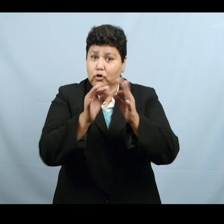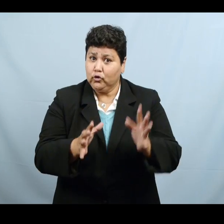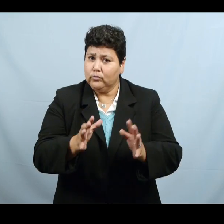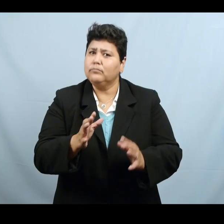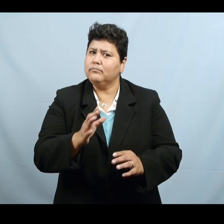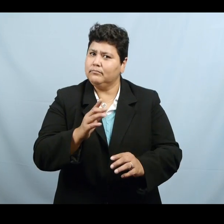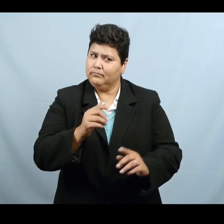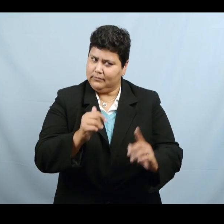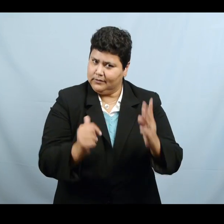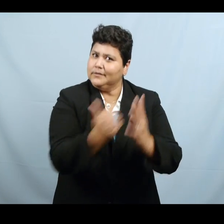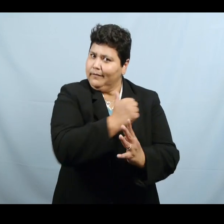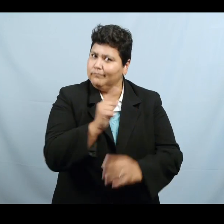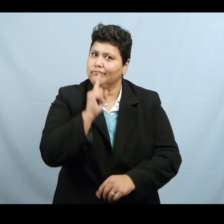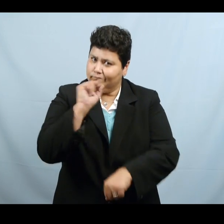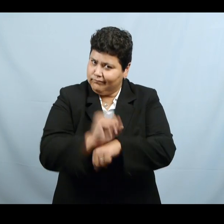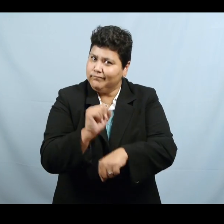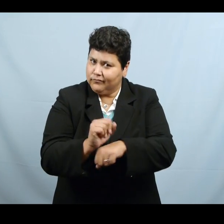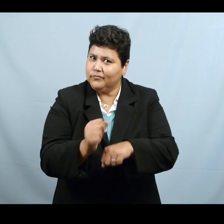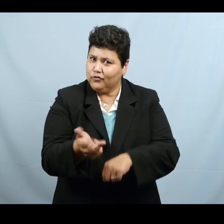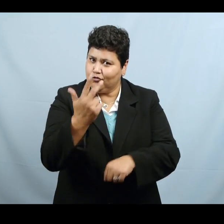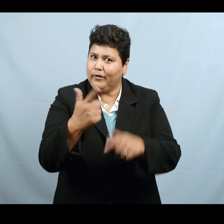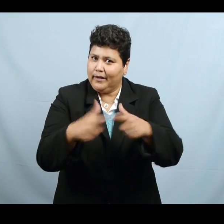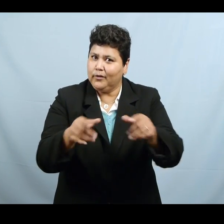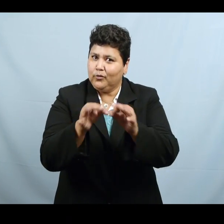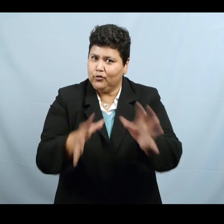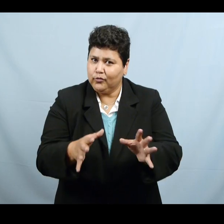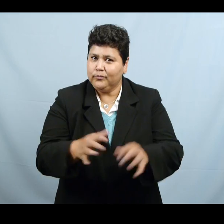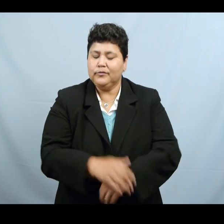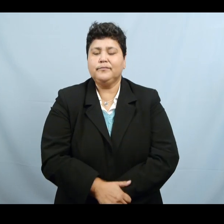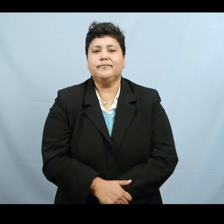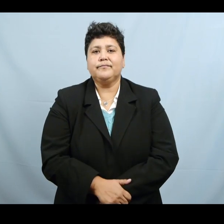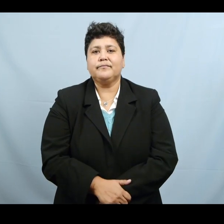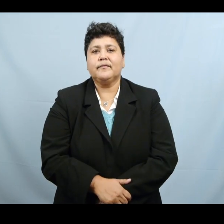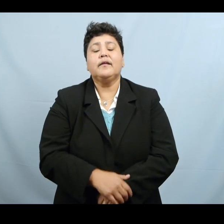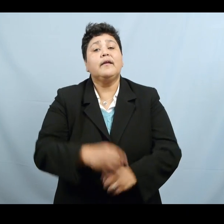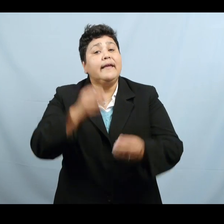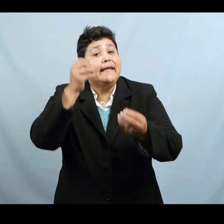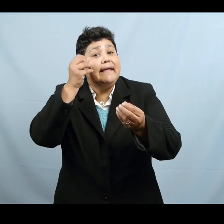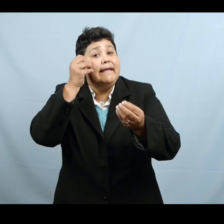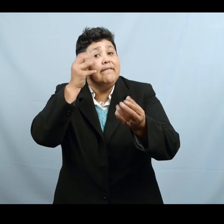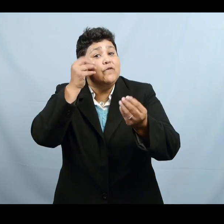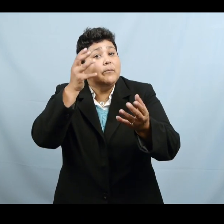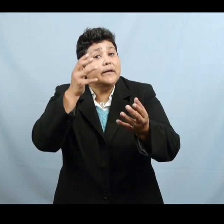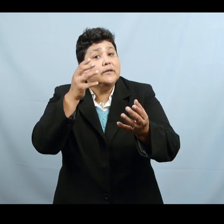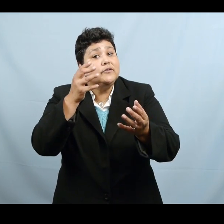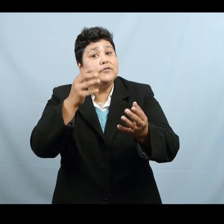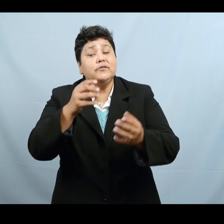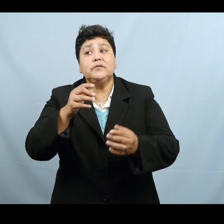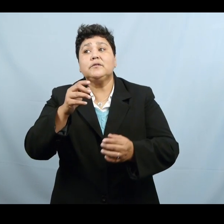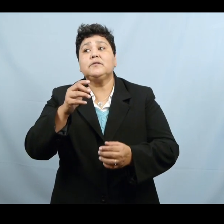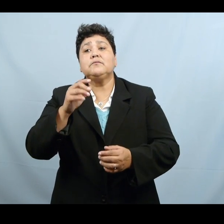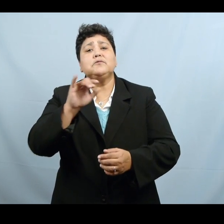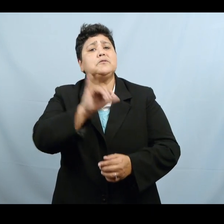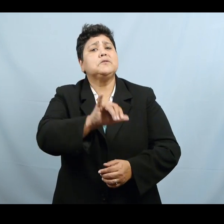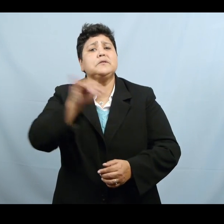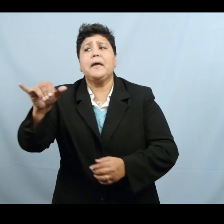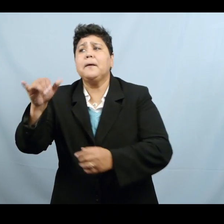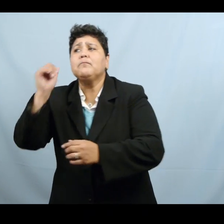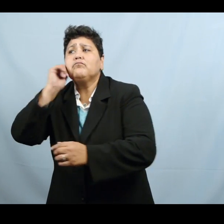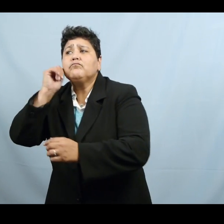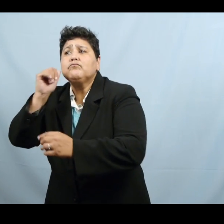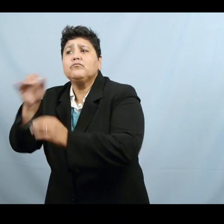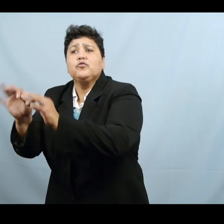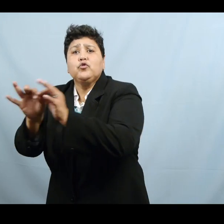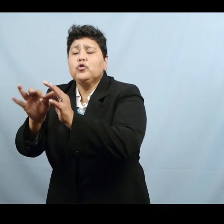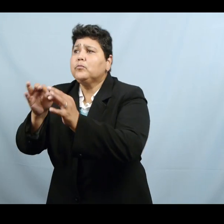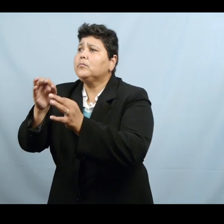interpreters, although some information has been modified. Just like in many interpreting assignments, the